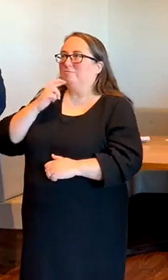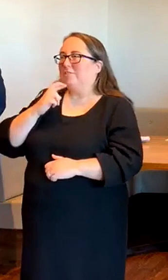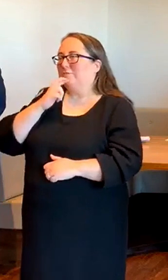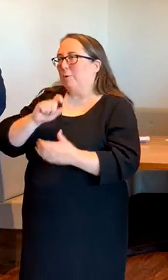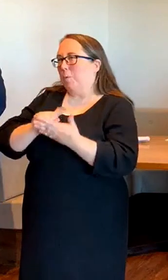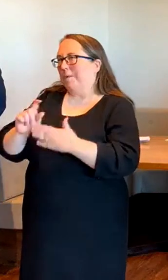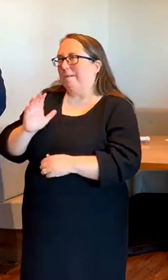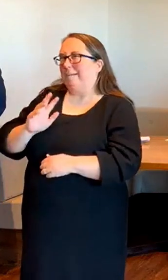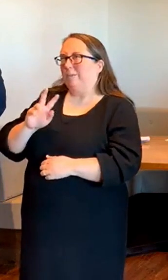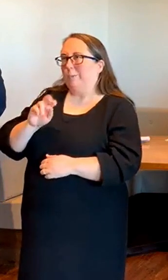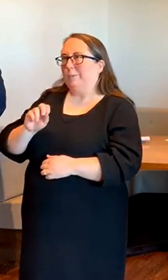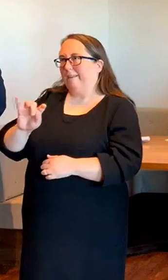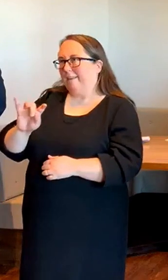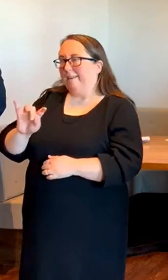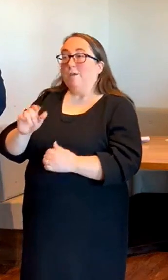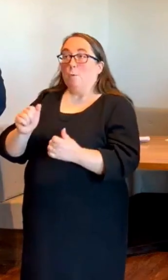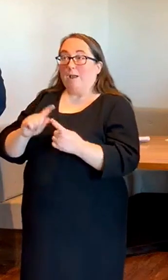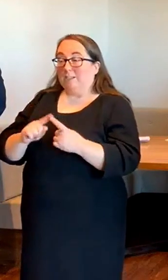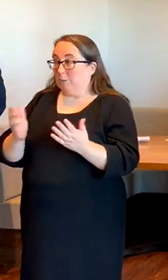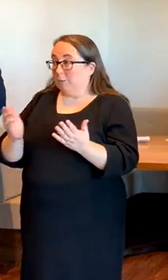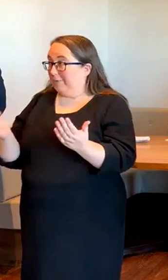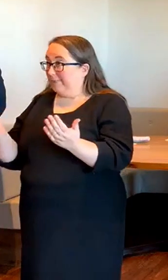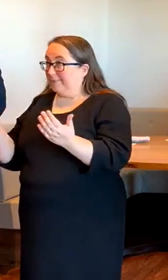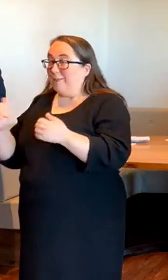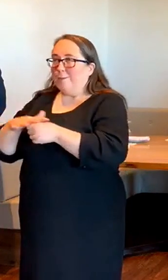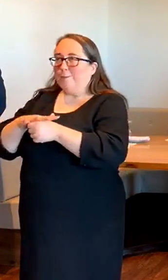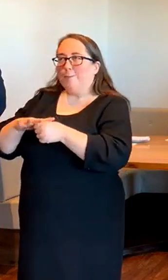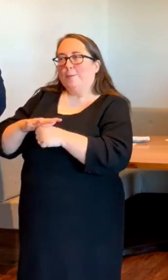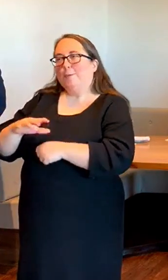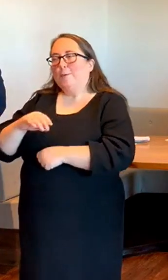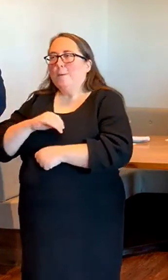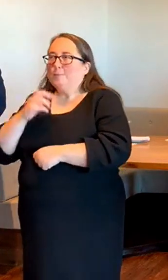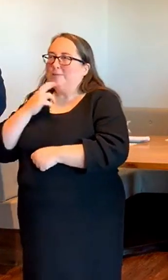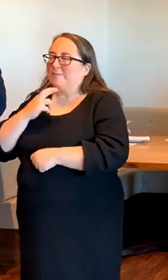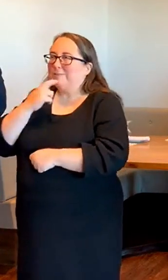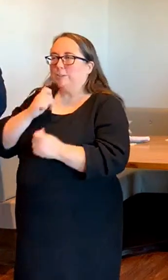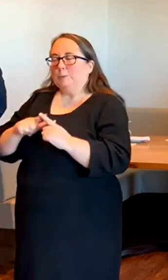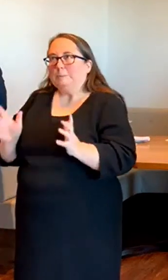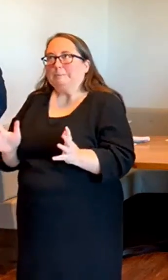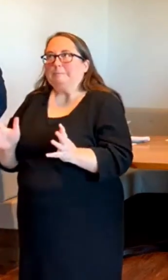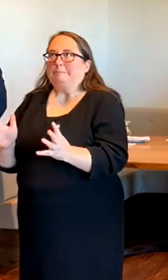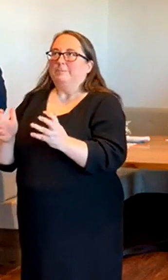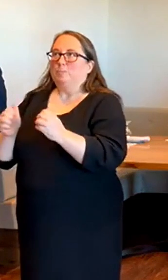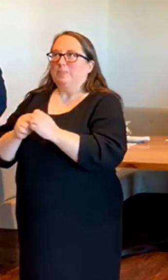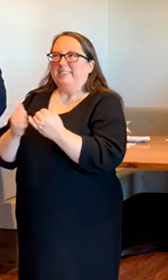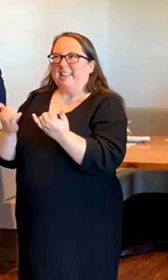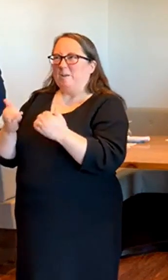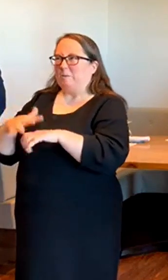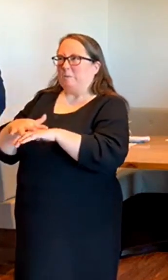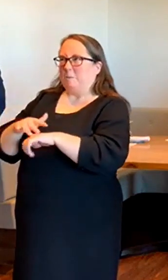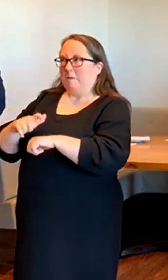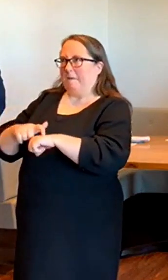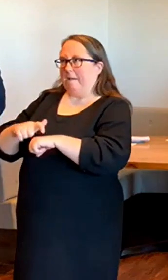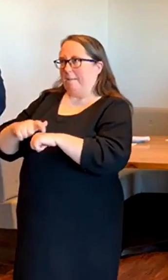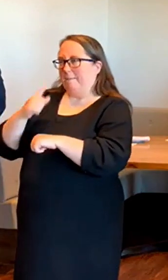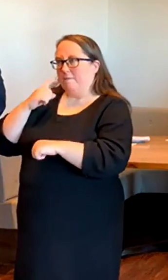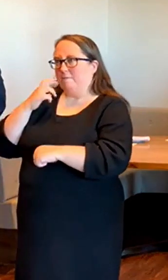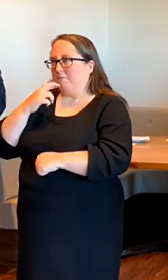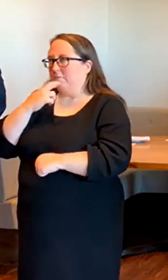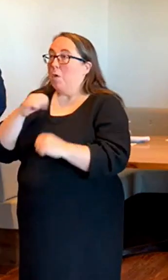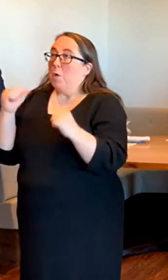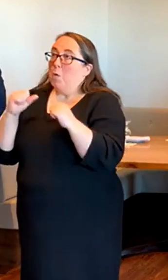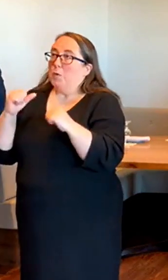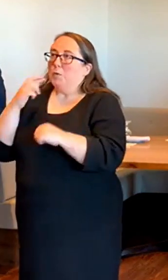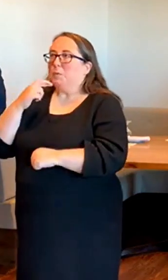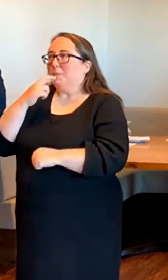with the goal of giving locally owned and operated restaurants a boost during their slower seasons. And whereas winter restaurant weeks